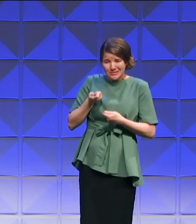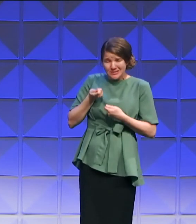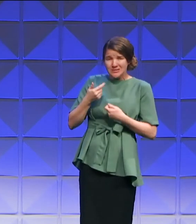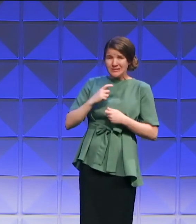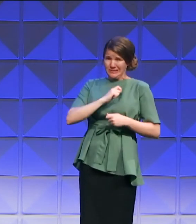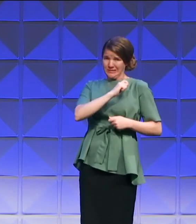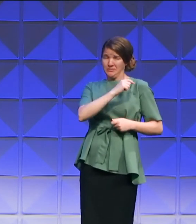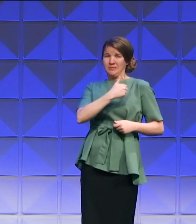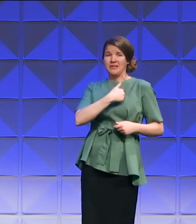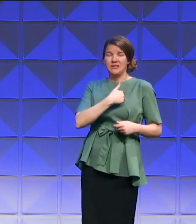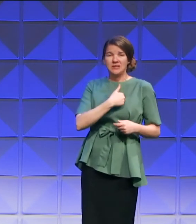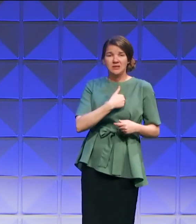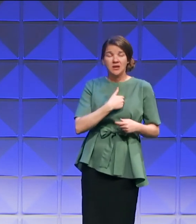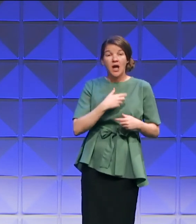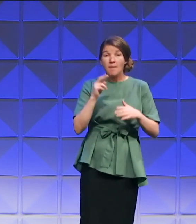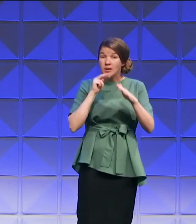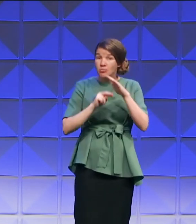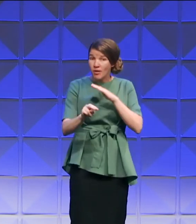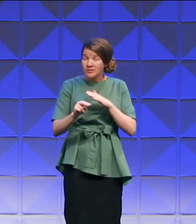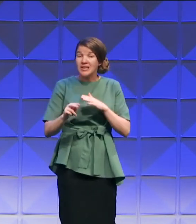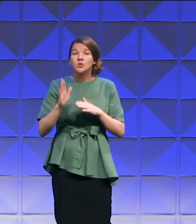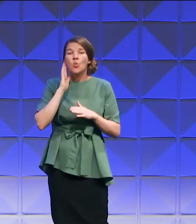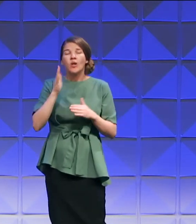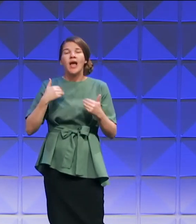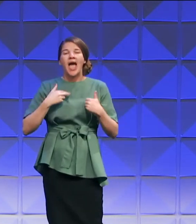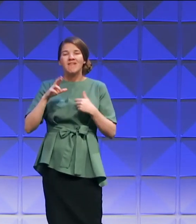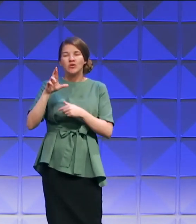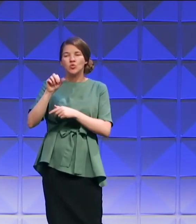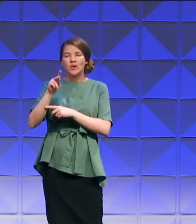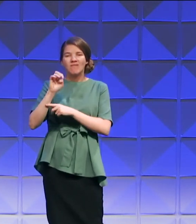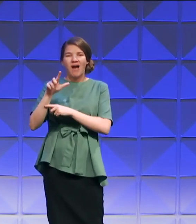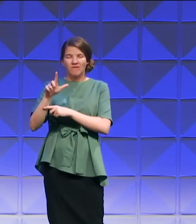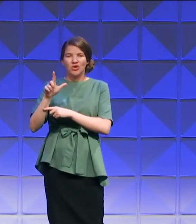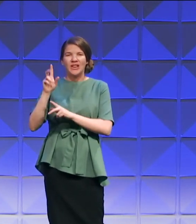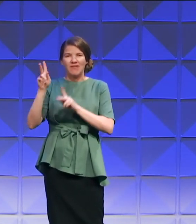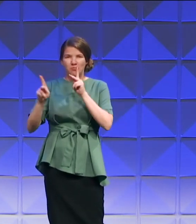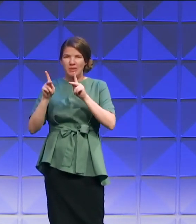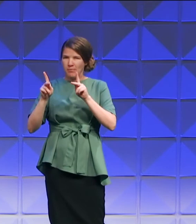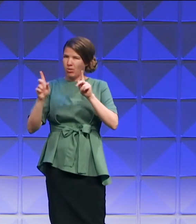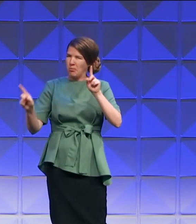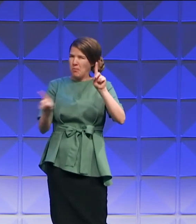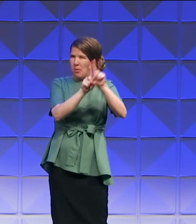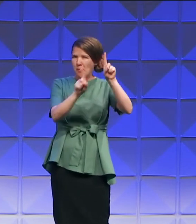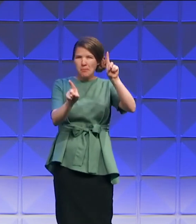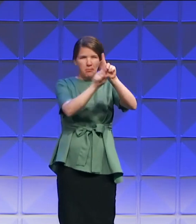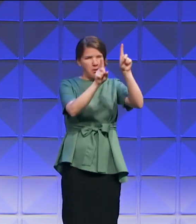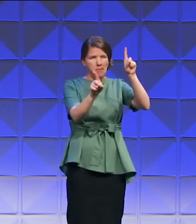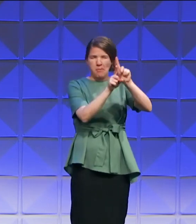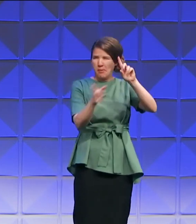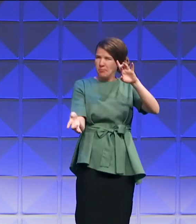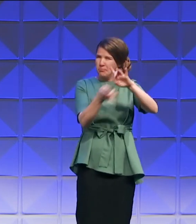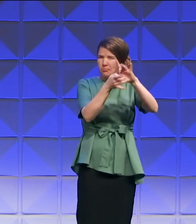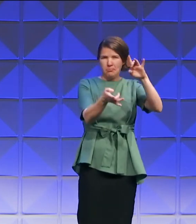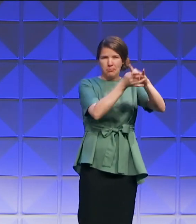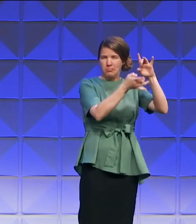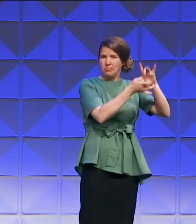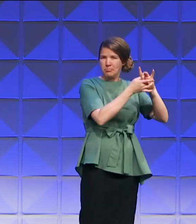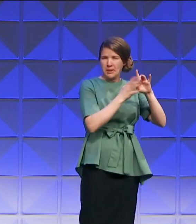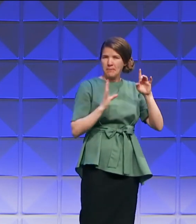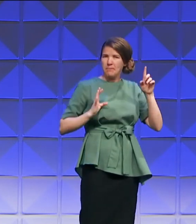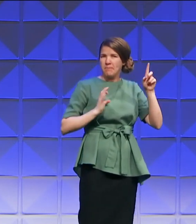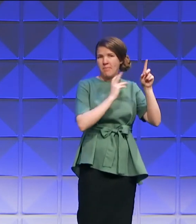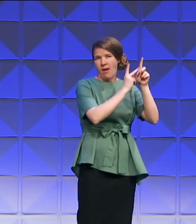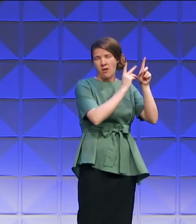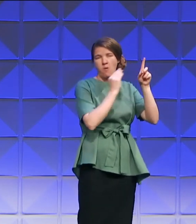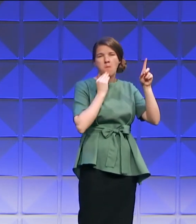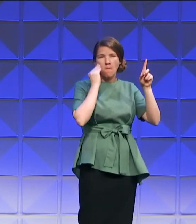revival of prodigals. There's a revival of prodigals. Prodigals are coming home. God